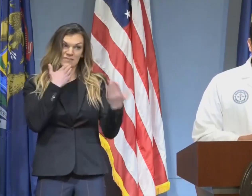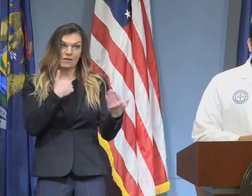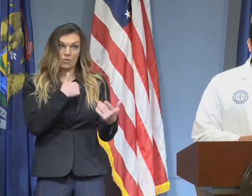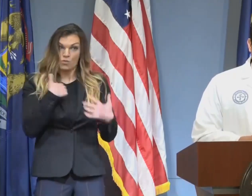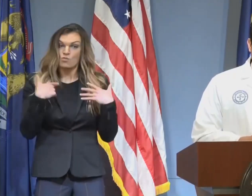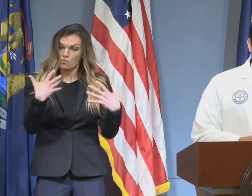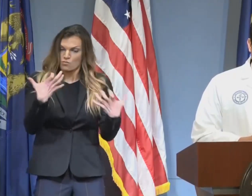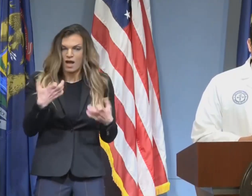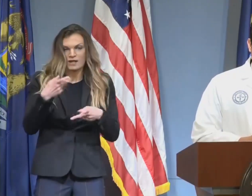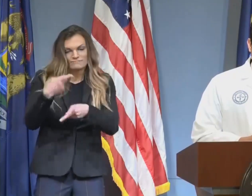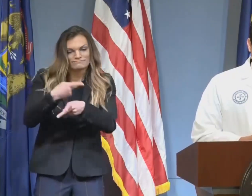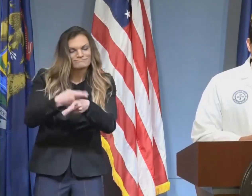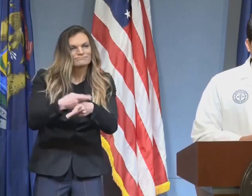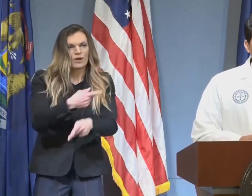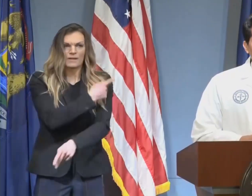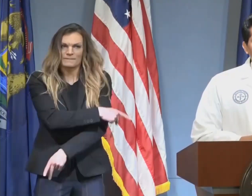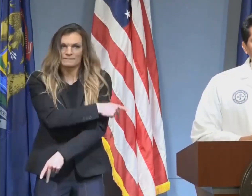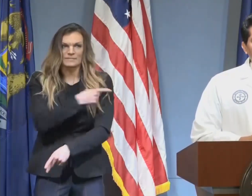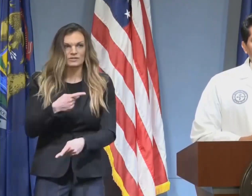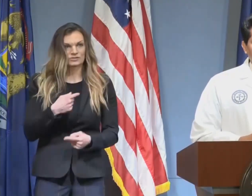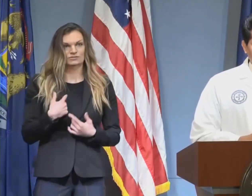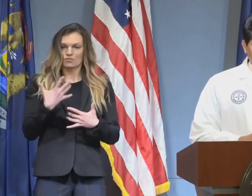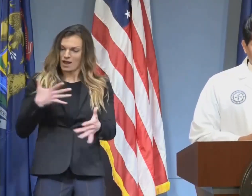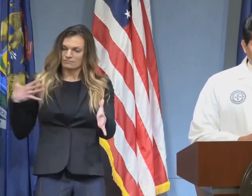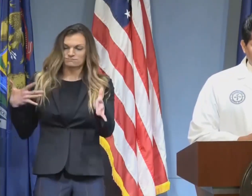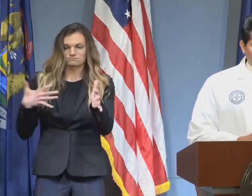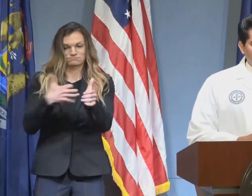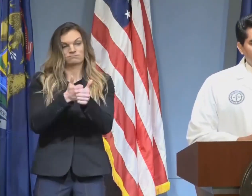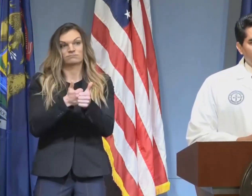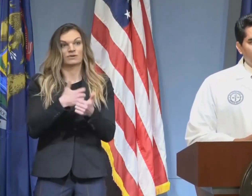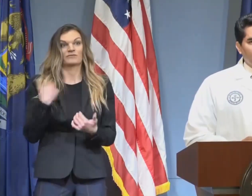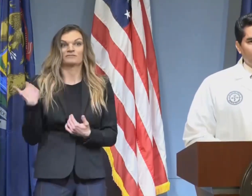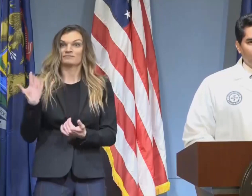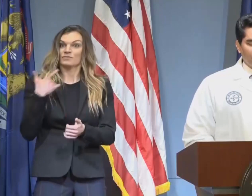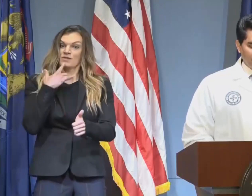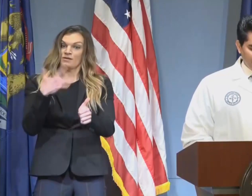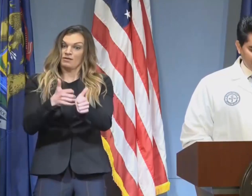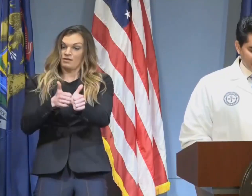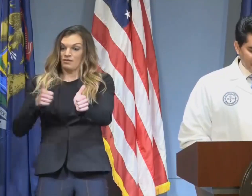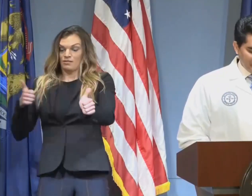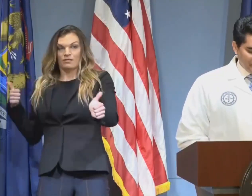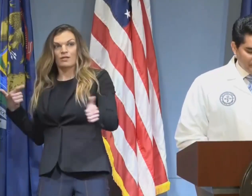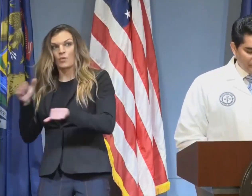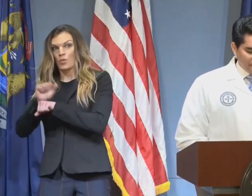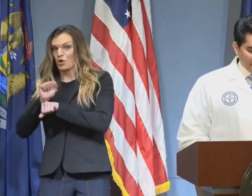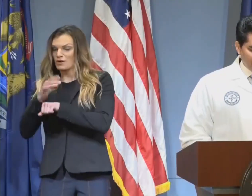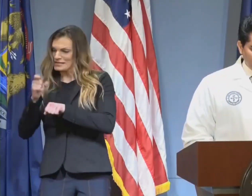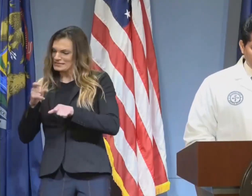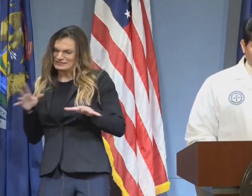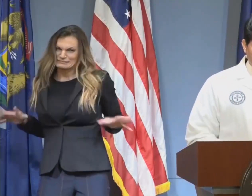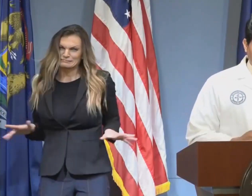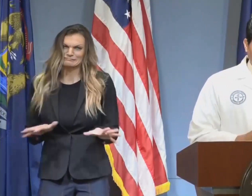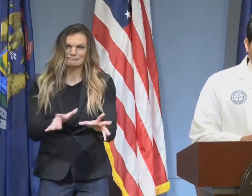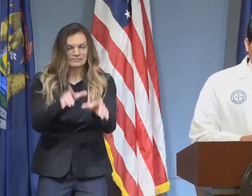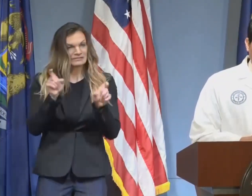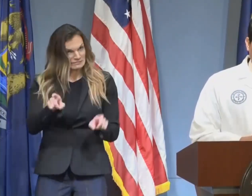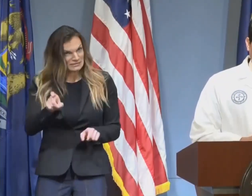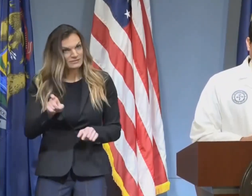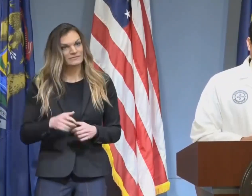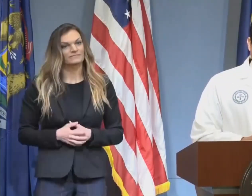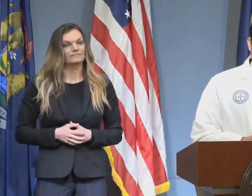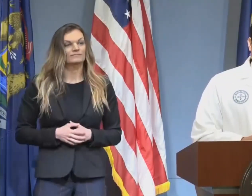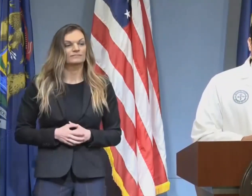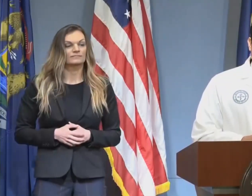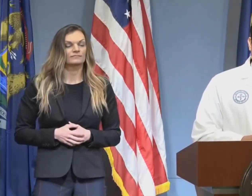to taking care of our patients and catching up on a lot of work that has been put on hold. For many, the response to the COVID